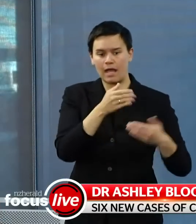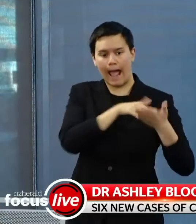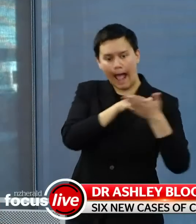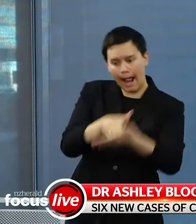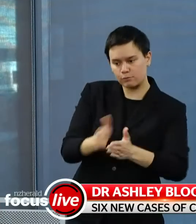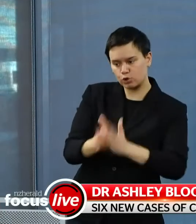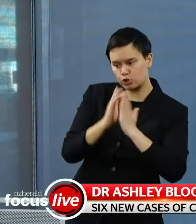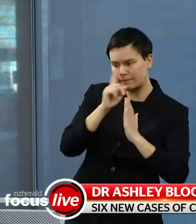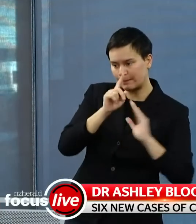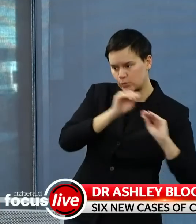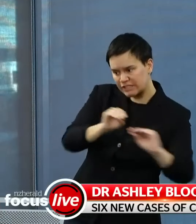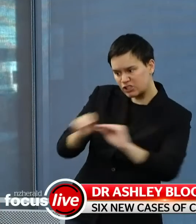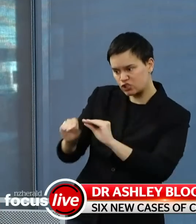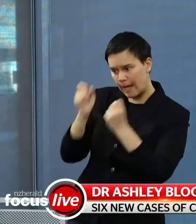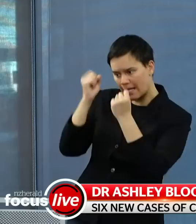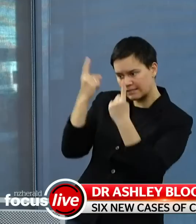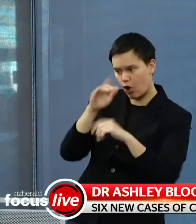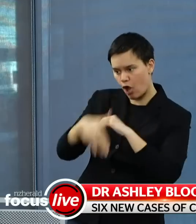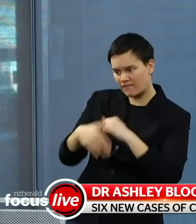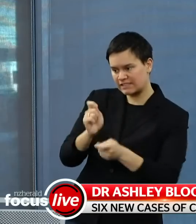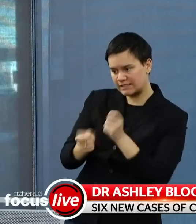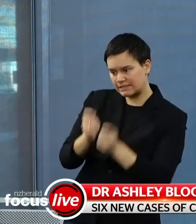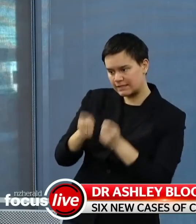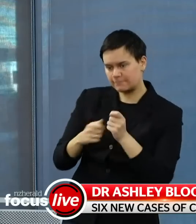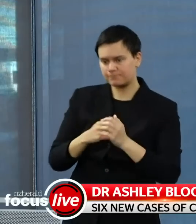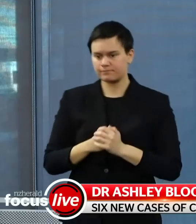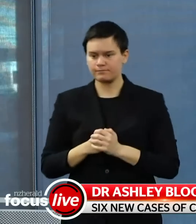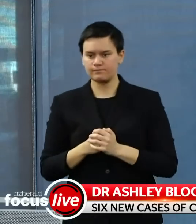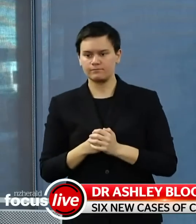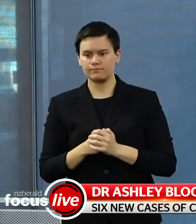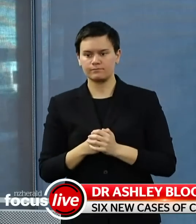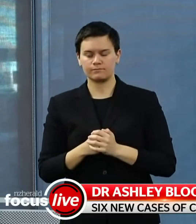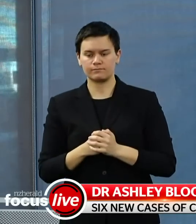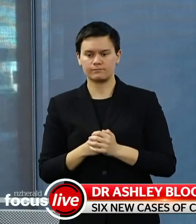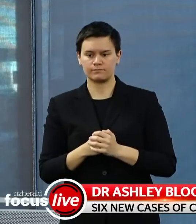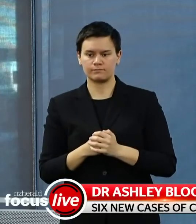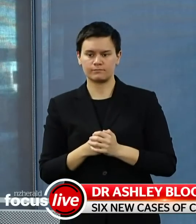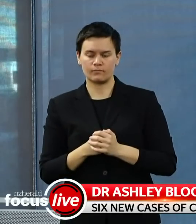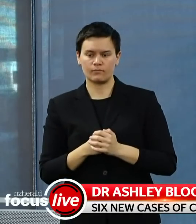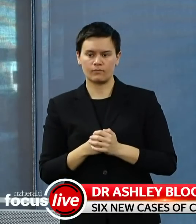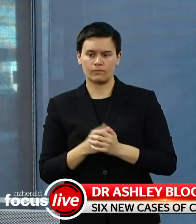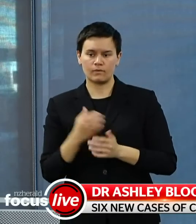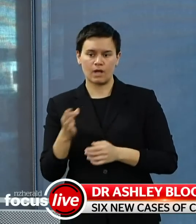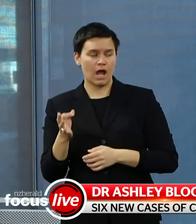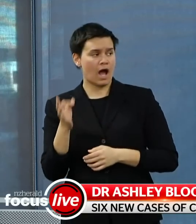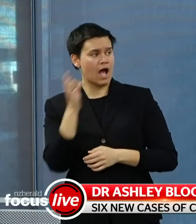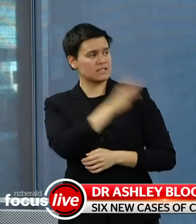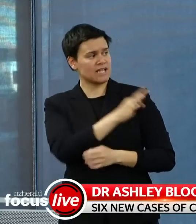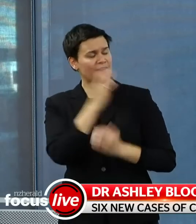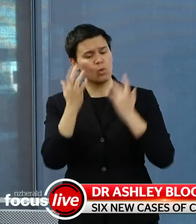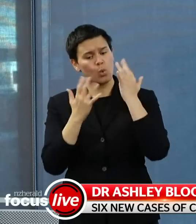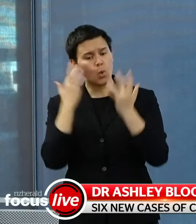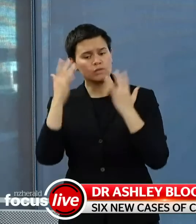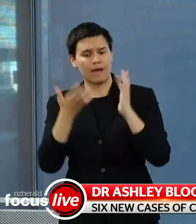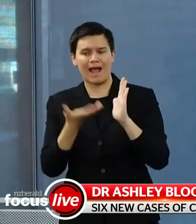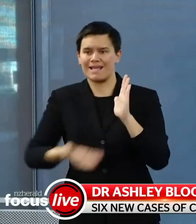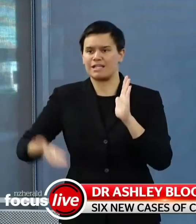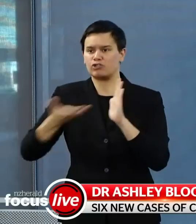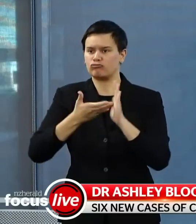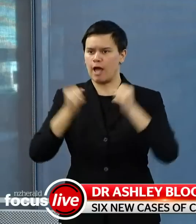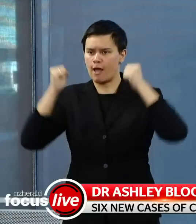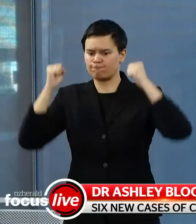Does the initial reluctance there, and that meeting on August 15th, have you ever, in light of those, considered using the Health Act's, uh,